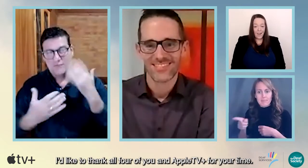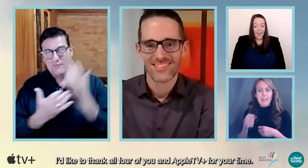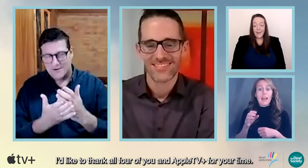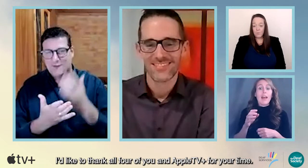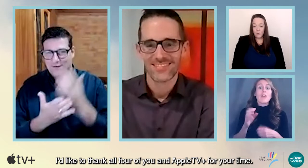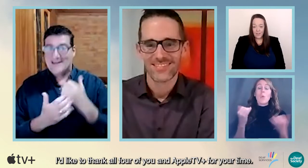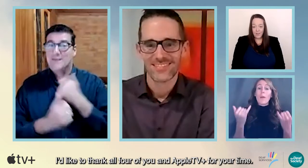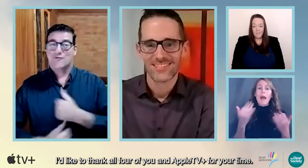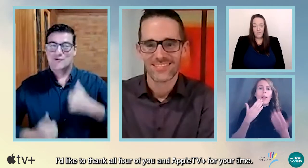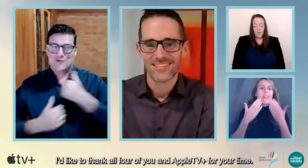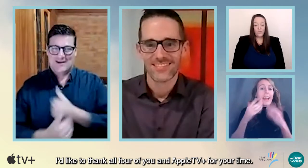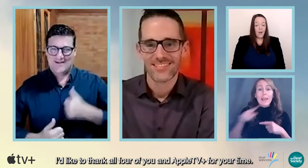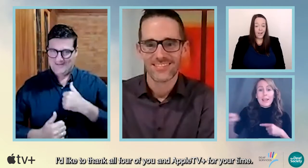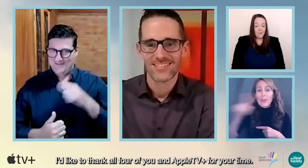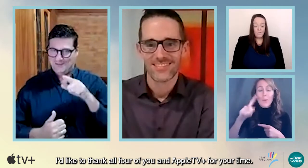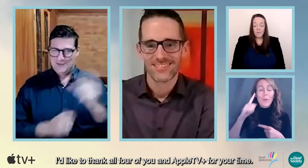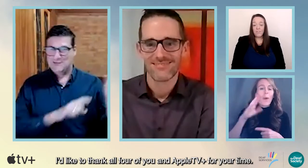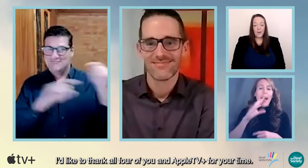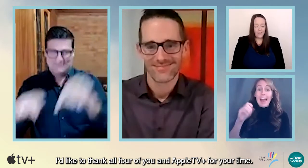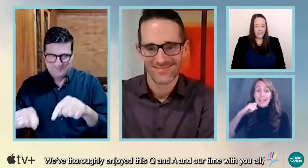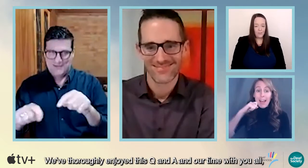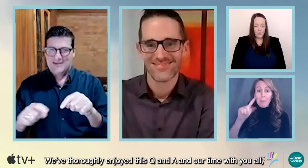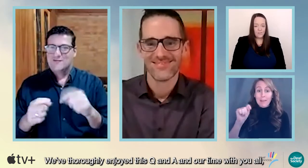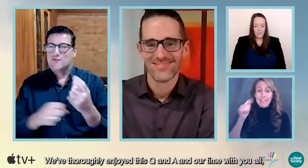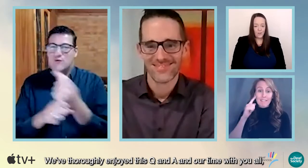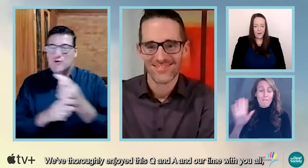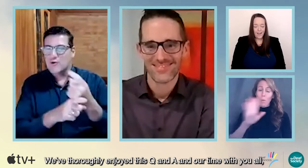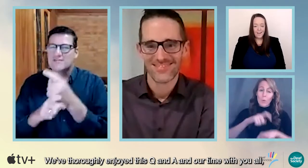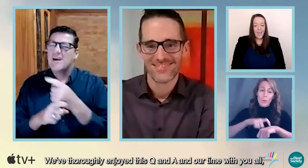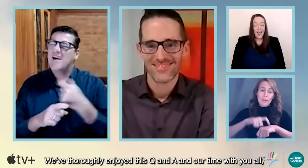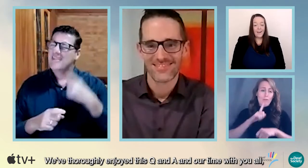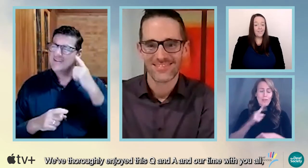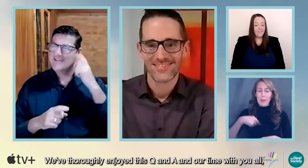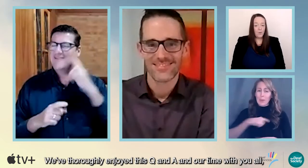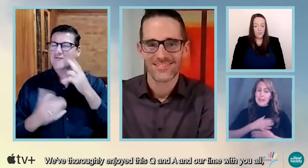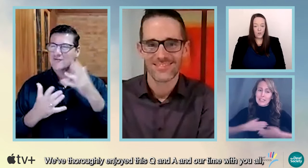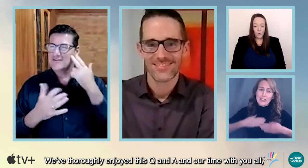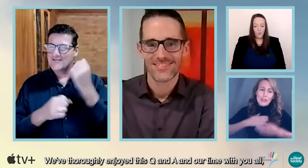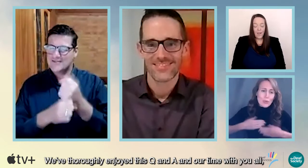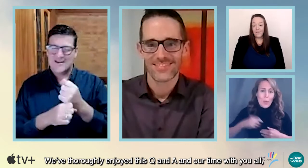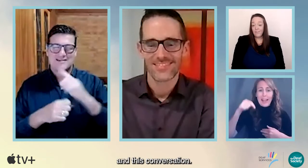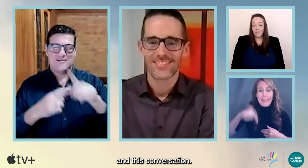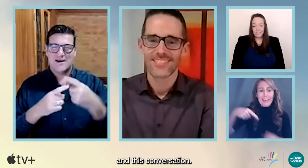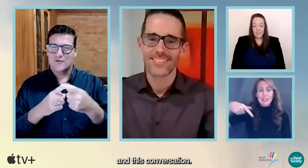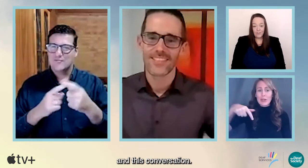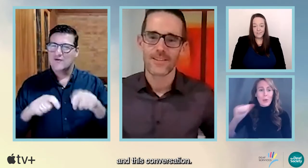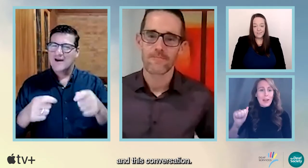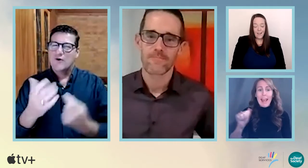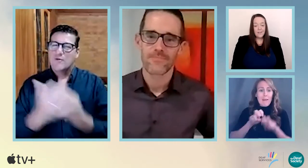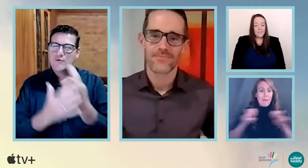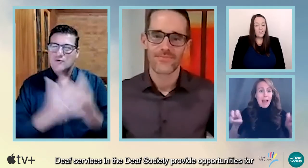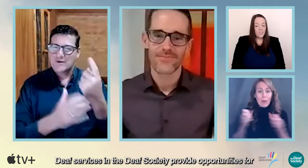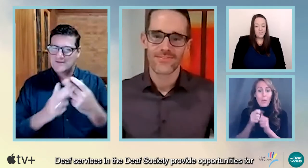and Apple TV for your time. We've thoroughly enjoyed this Q and A and our time with you all and this conversation.